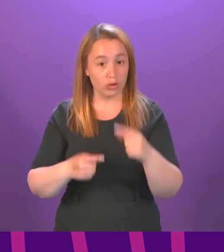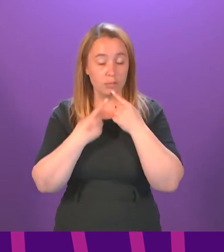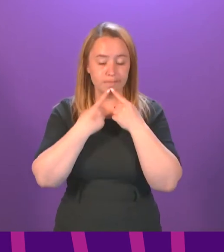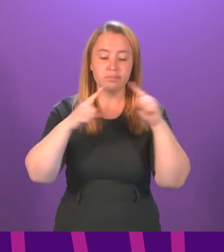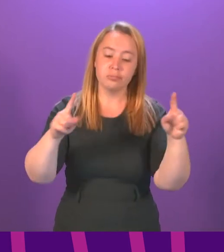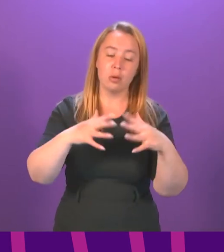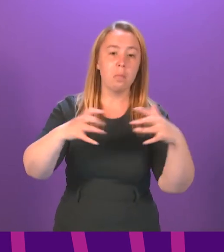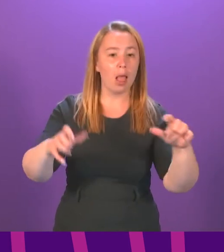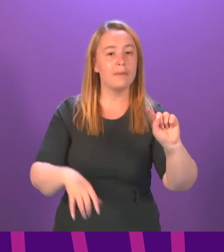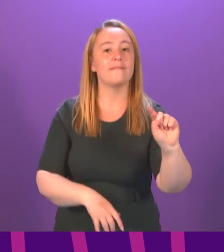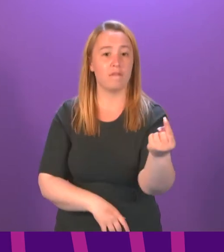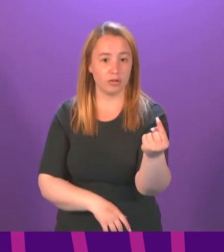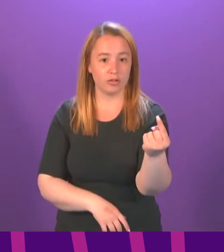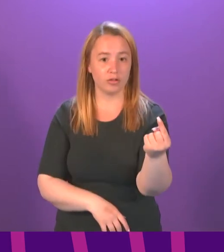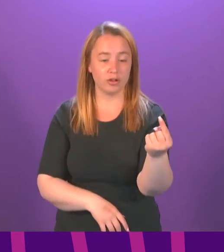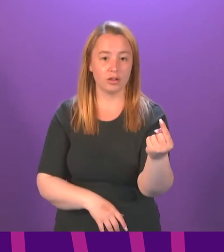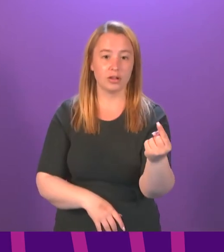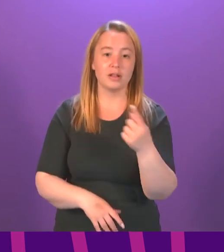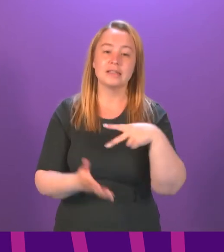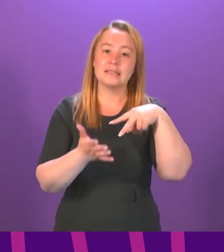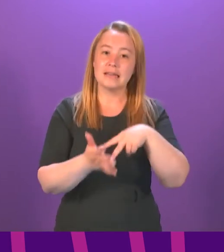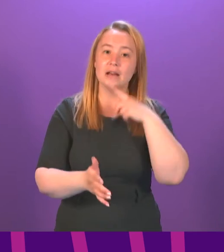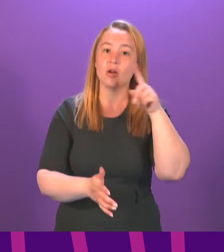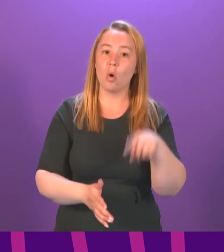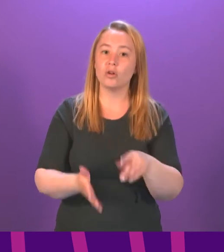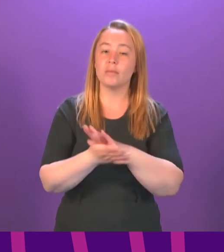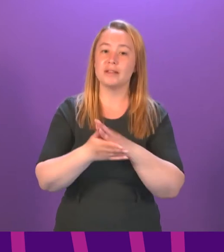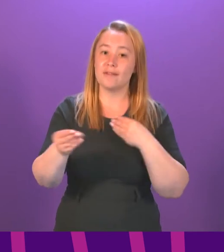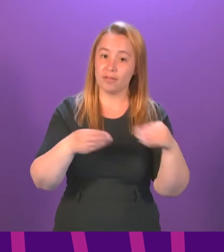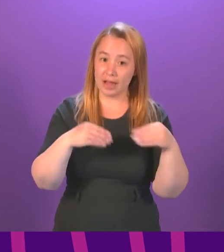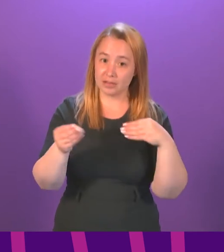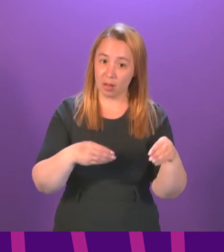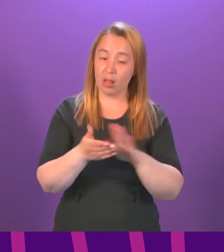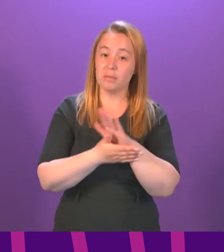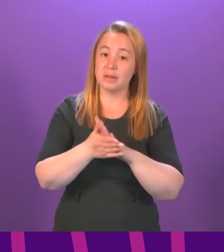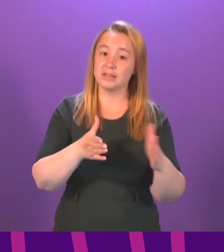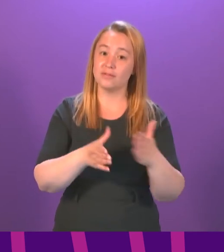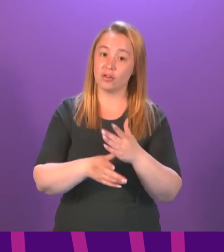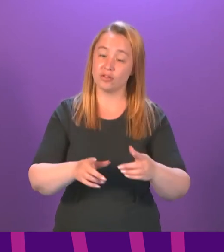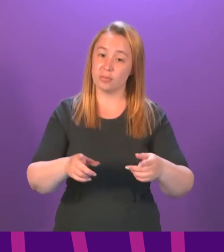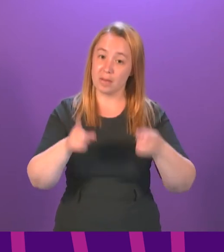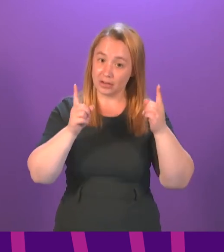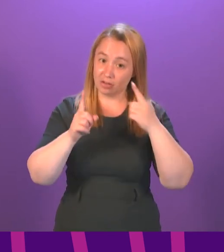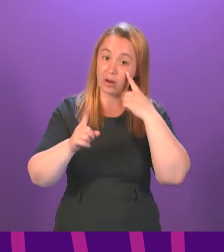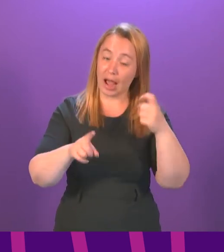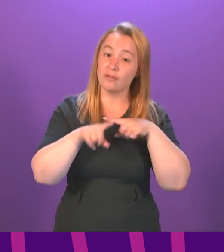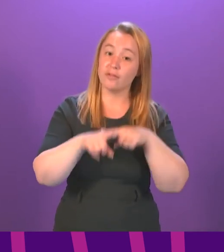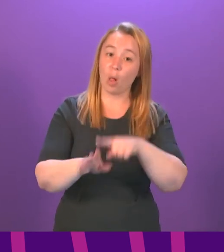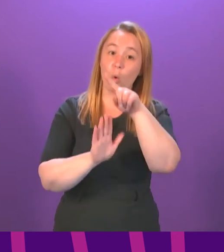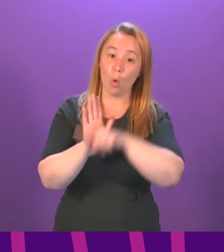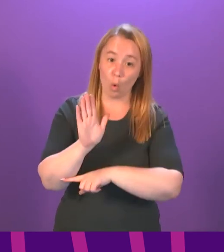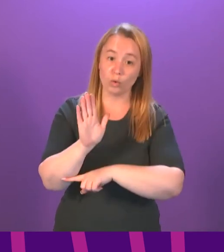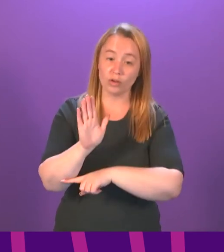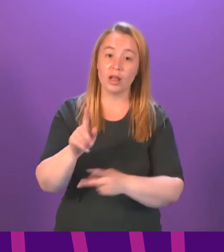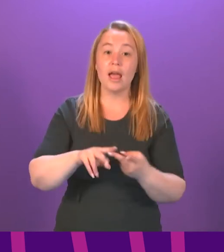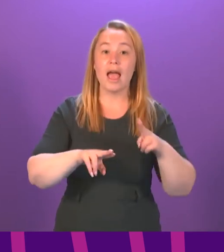first instance to the parliament. Our standing orders provide the flexibility to ensure that ministers can meet that obligation under the code. Where a minister wishes to